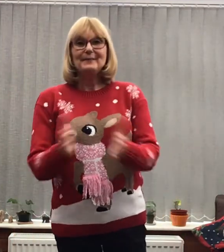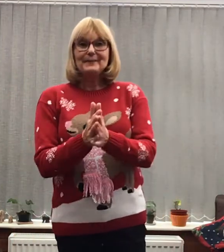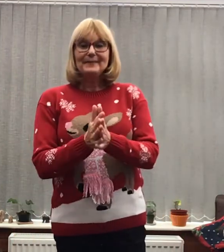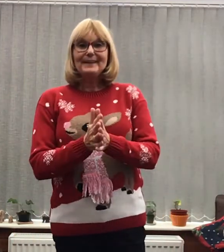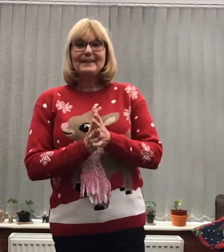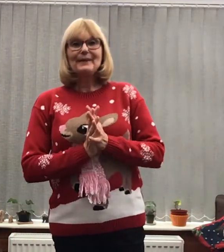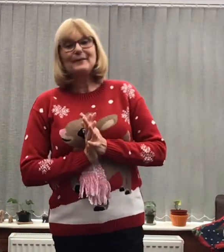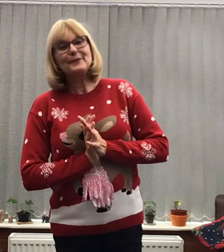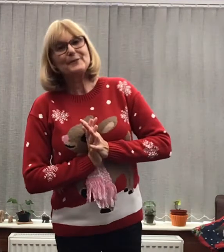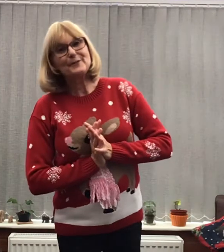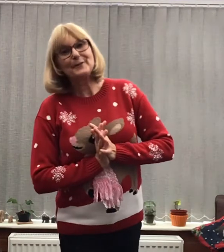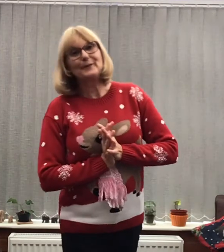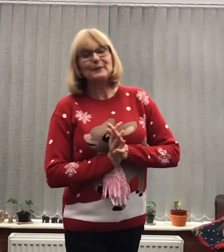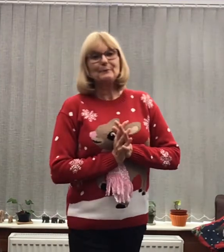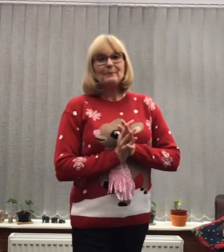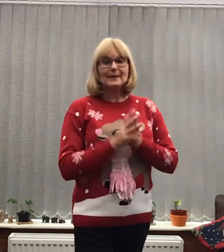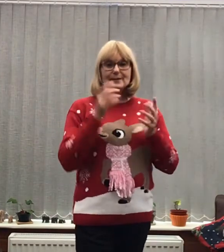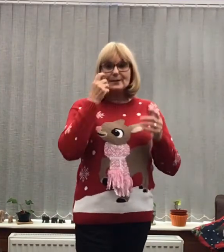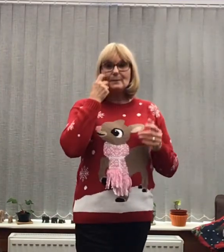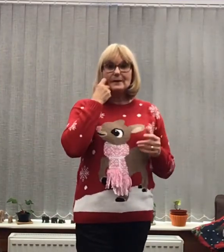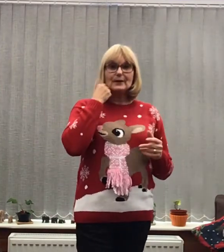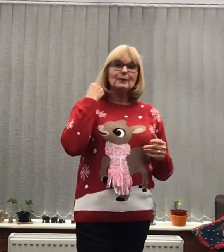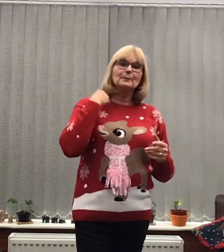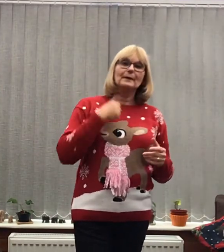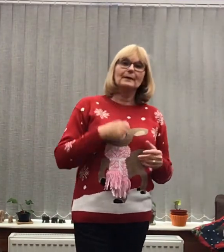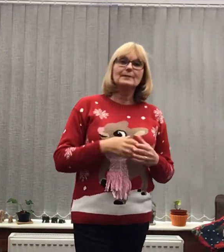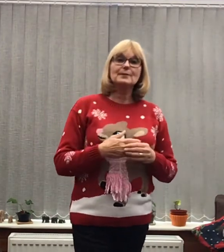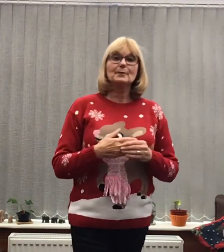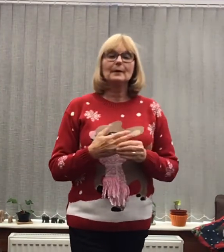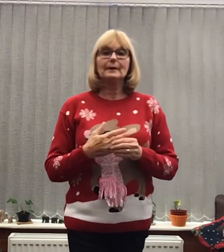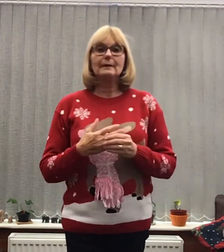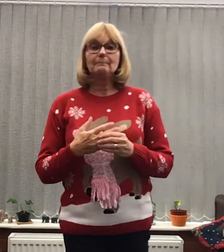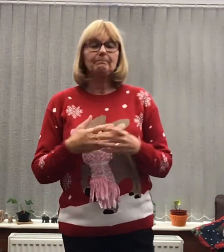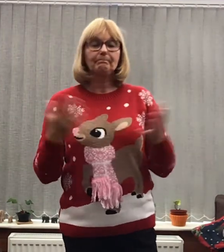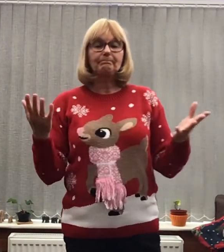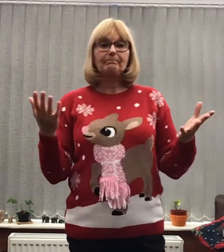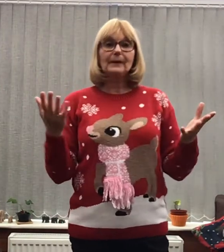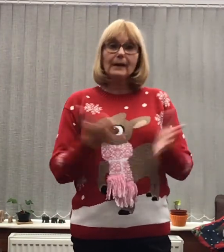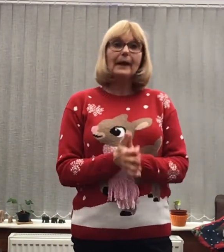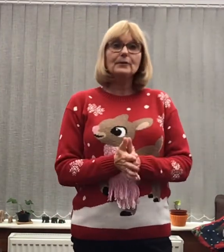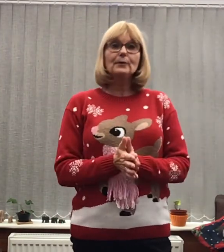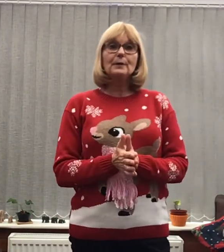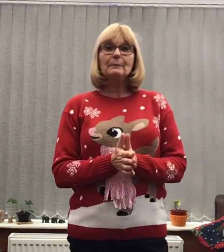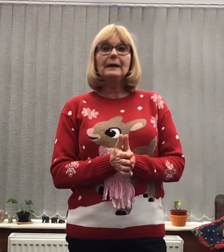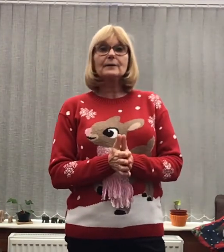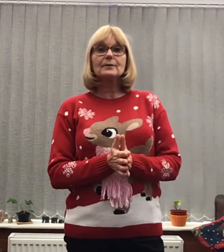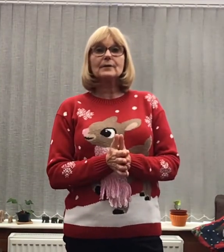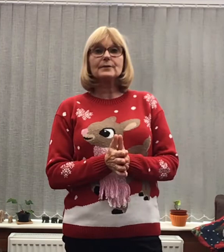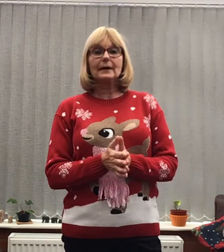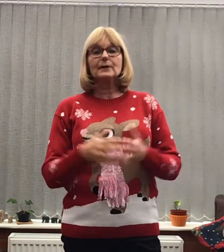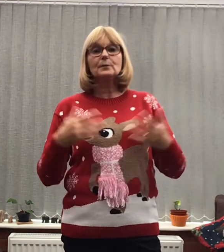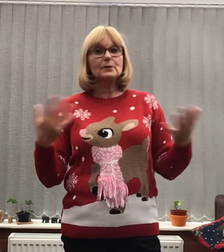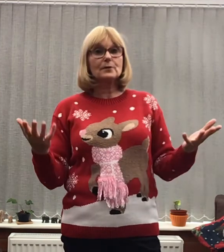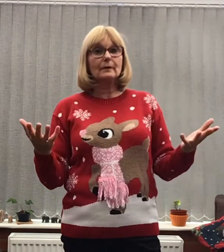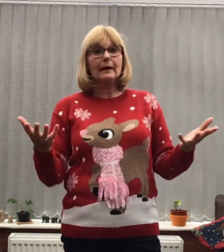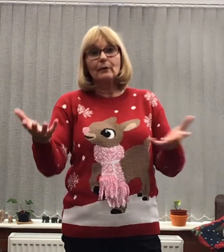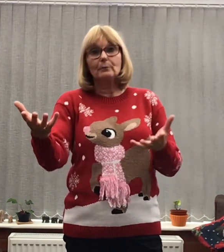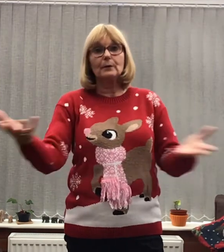Right, now the tutorial This is the magical bit This is where you get to know the meanings of the signs Which is going to help you